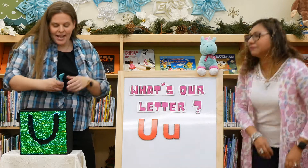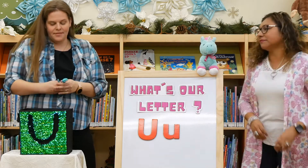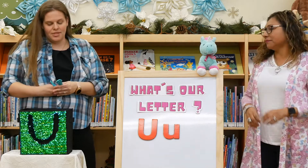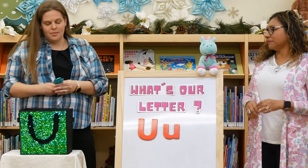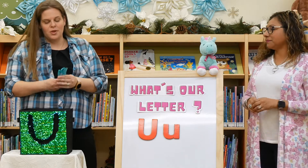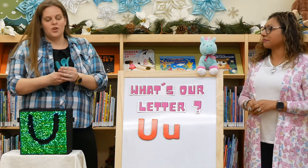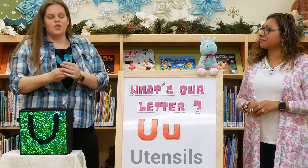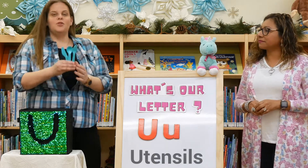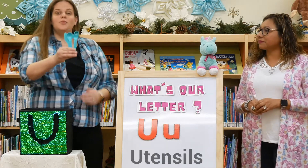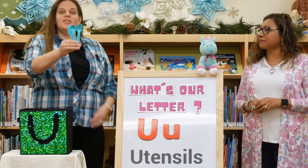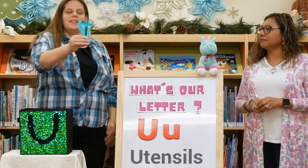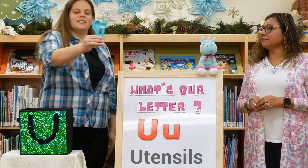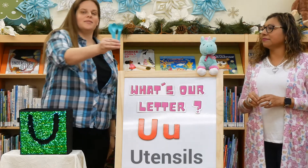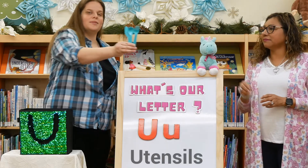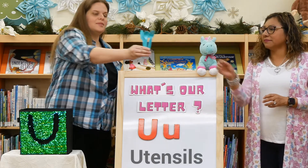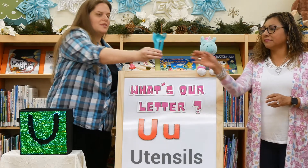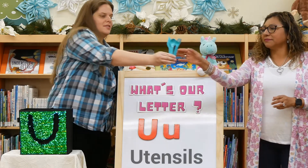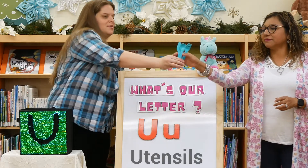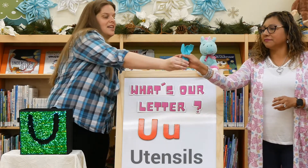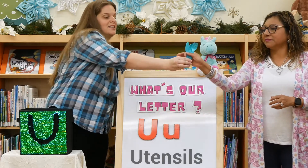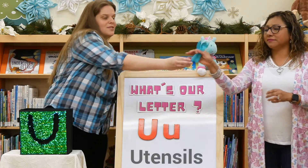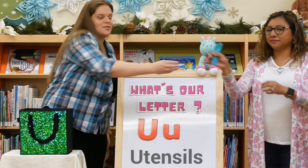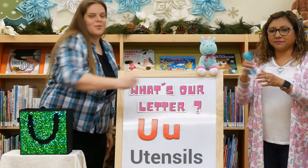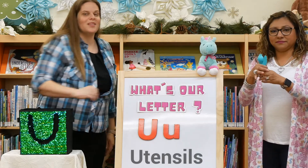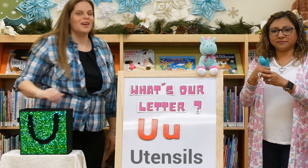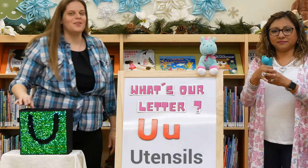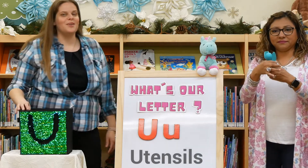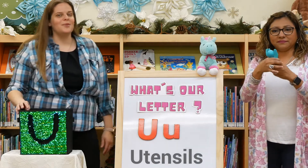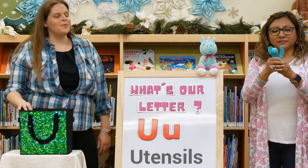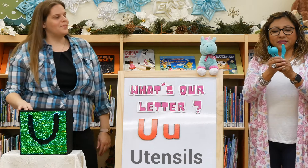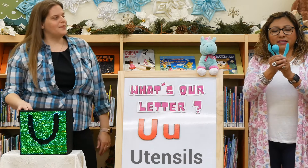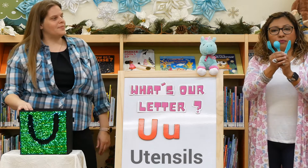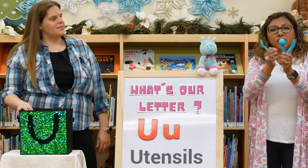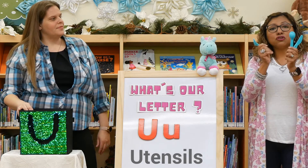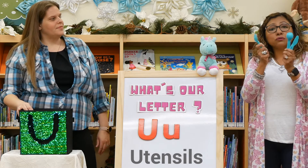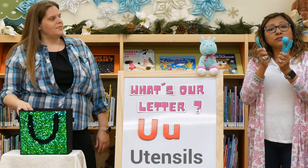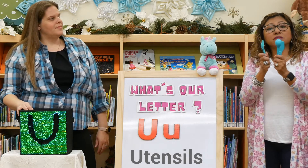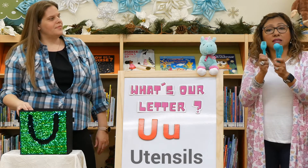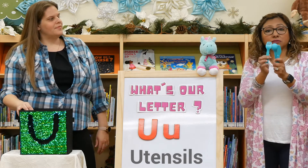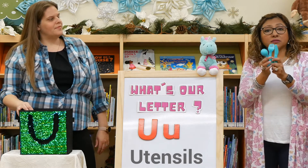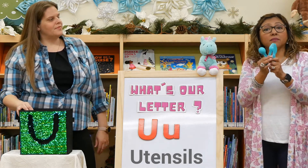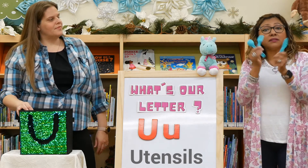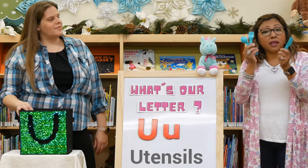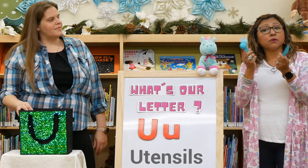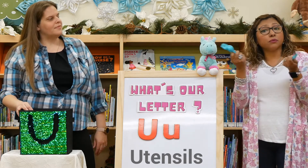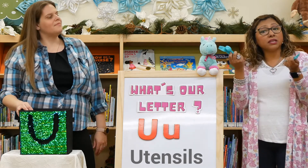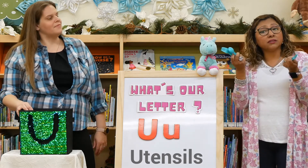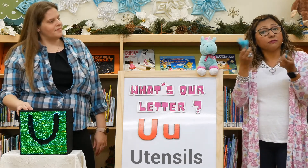have some utensils. Utensils start with the letter U. We use utensils every day when we eat our